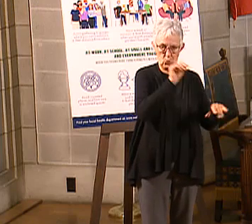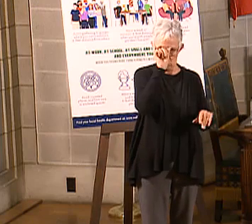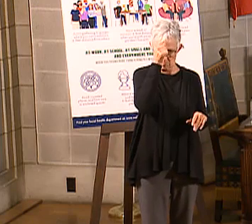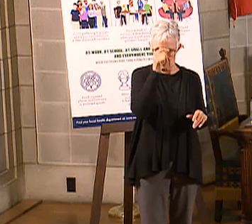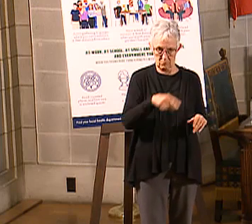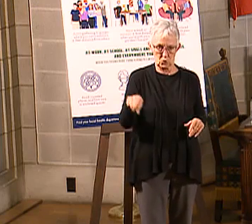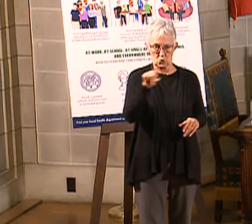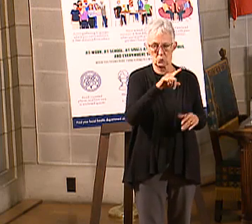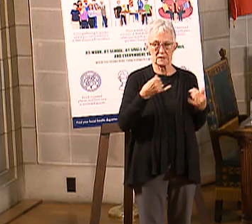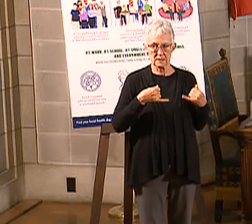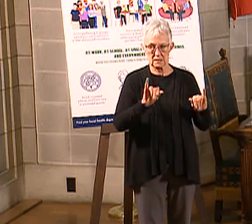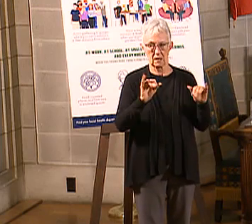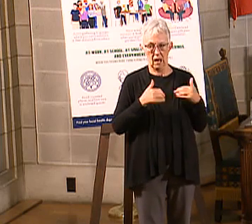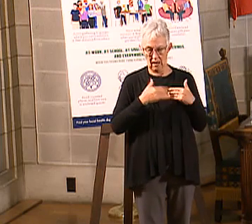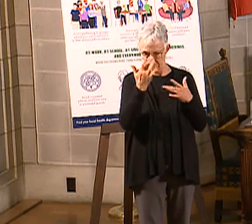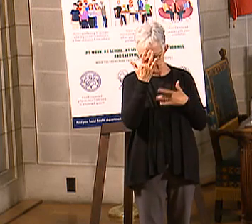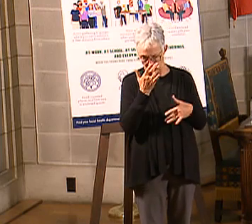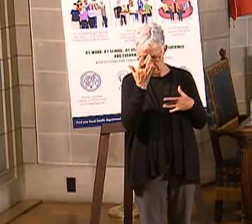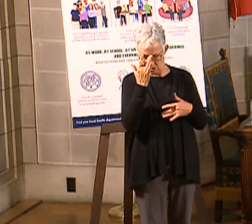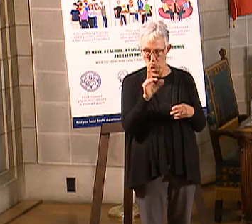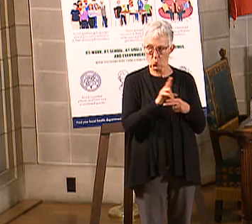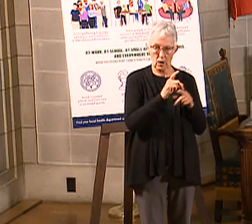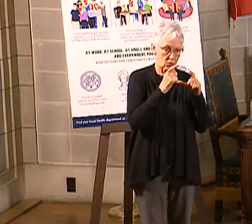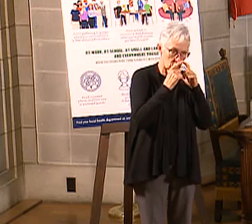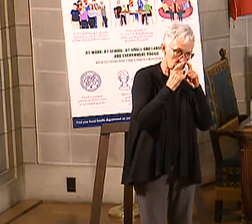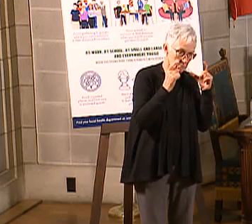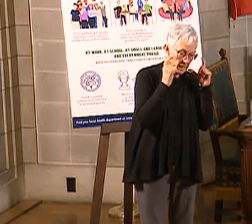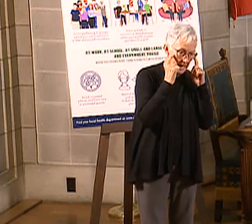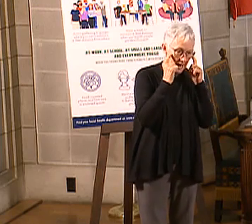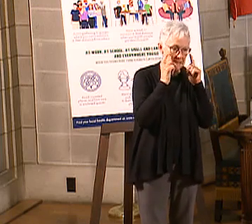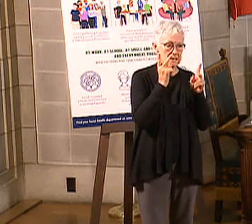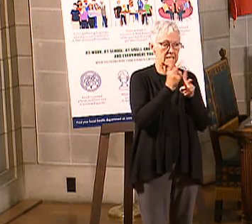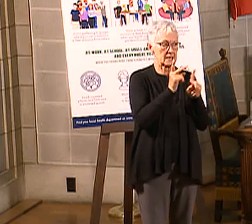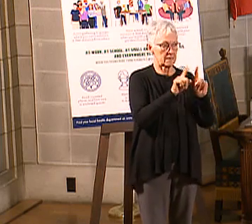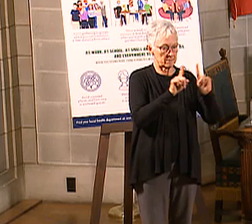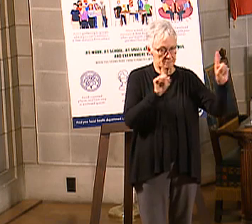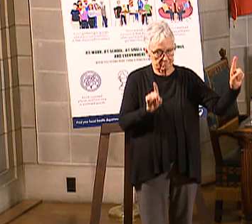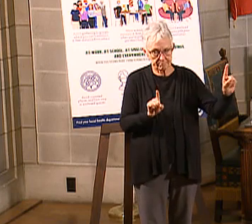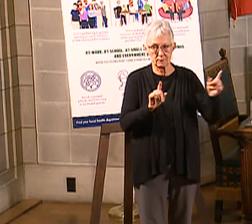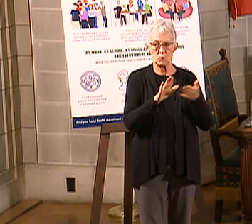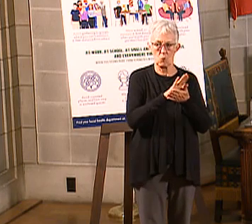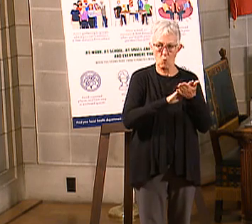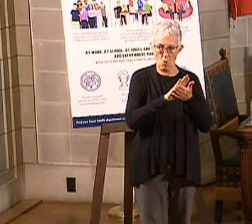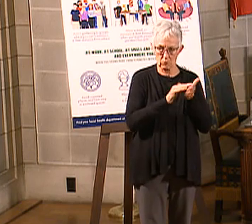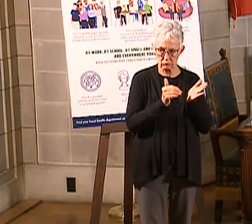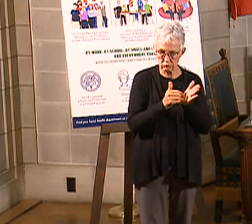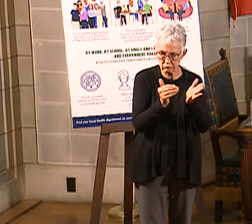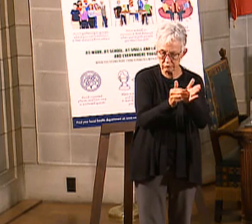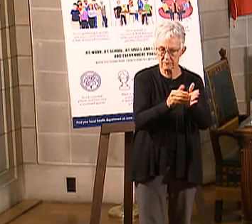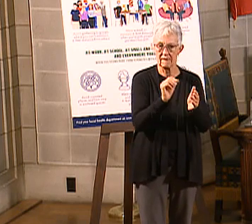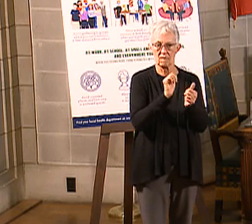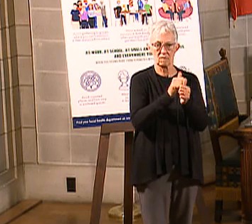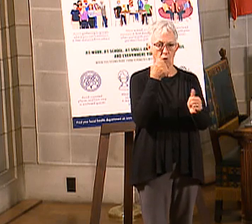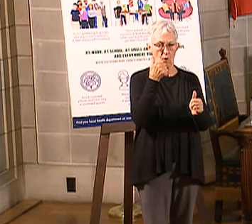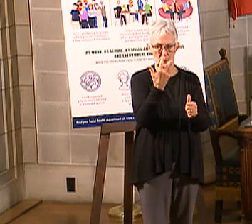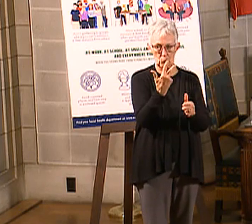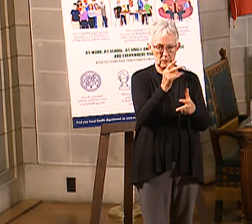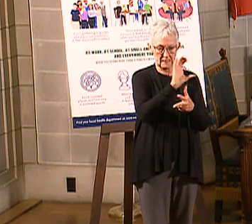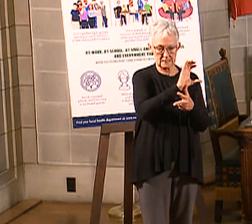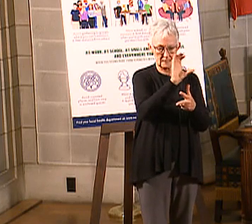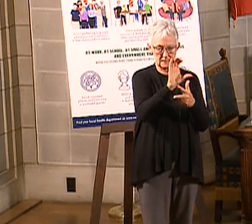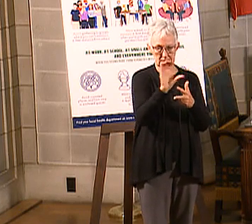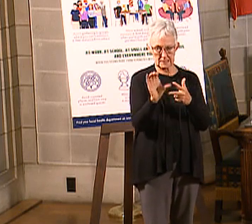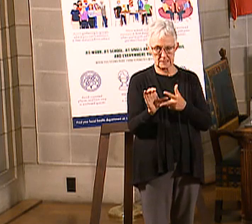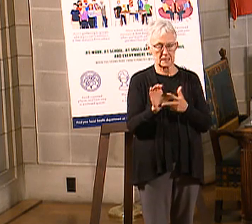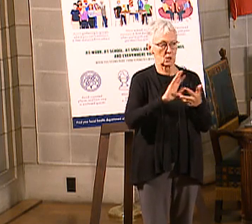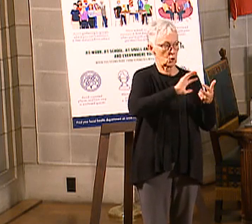virus in the community. Wear your mask and go to the store. Stay that six feet away. Wash your hands often and avoid the three Cs of crowded